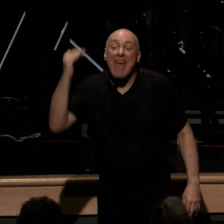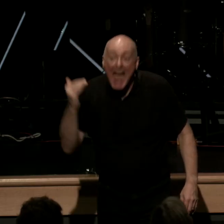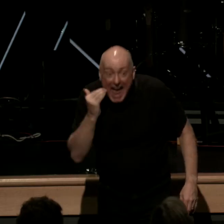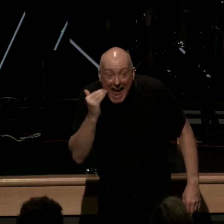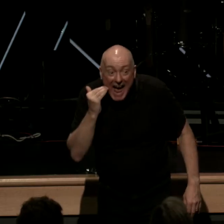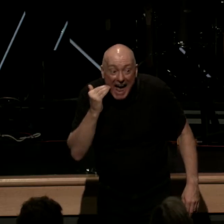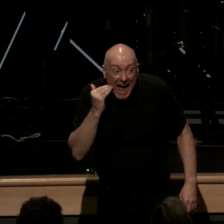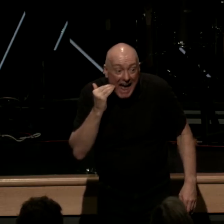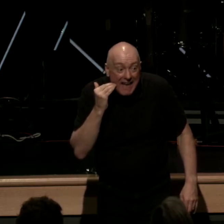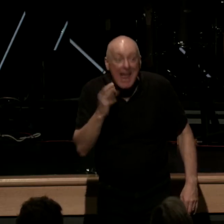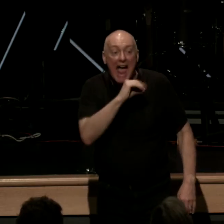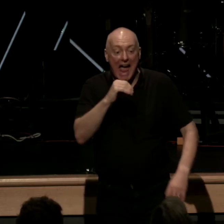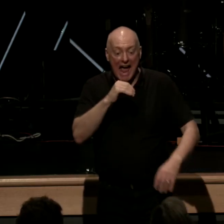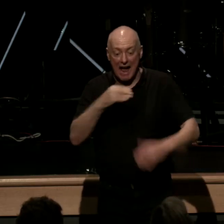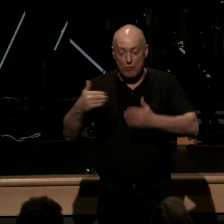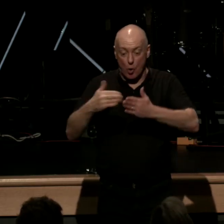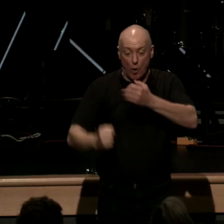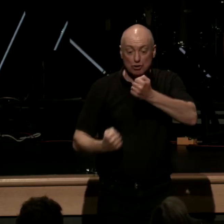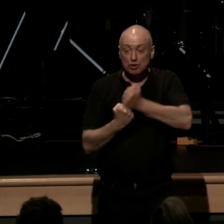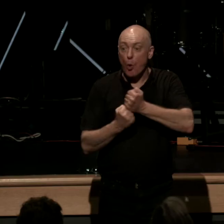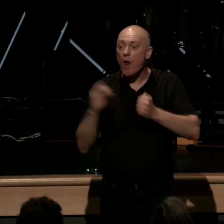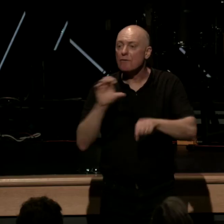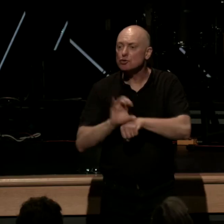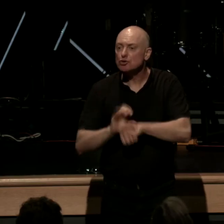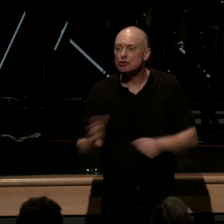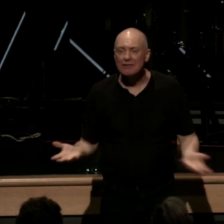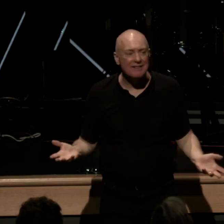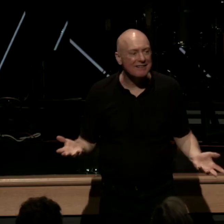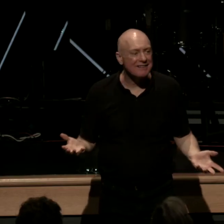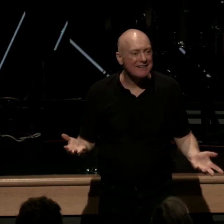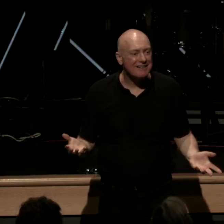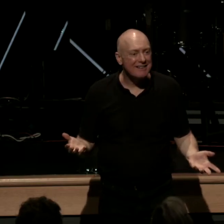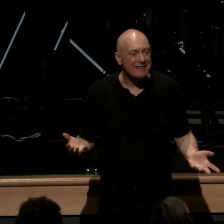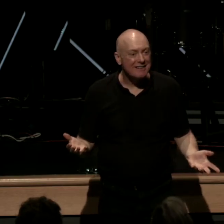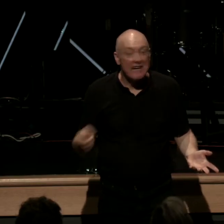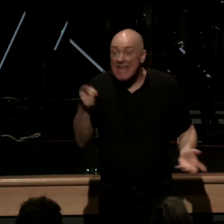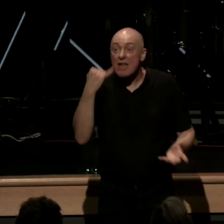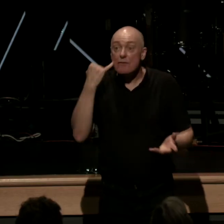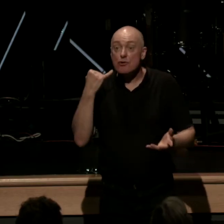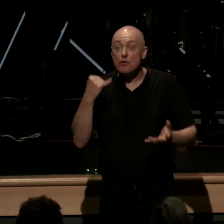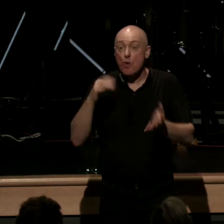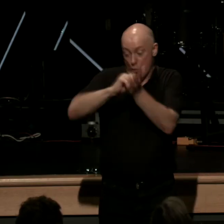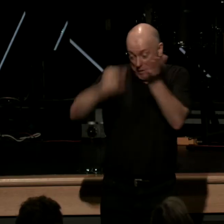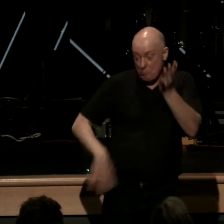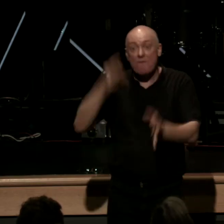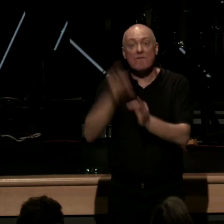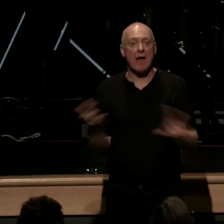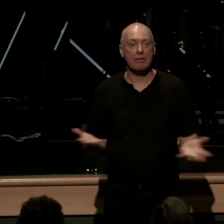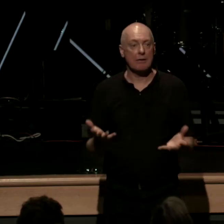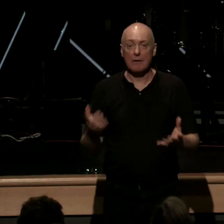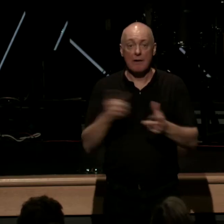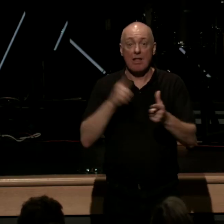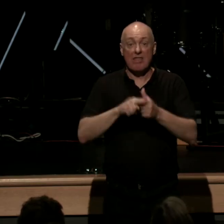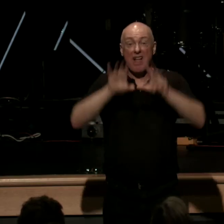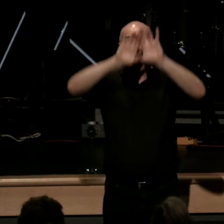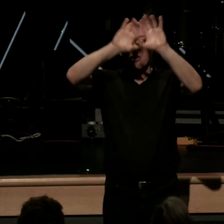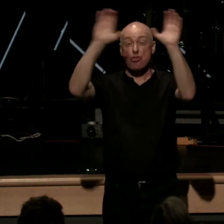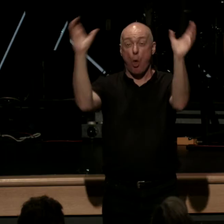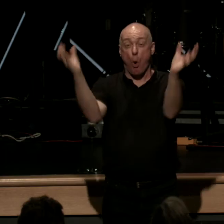cornerstone of the church you remove sola fide you undermine the entire Christian